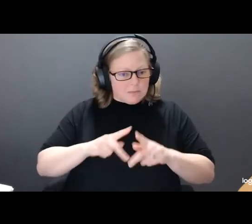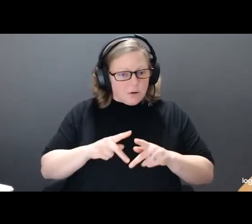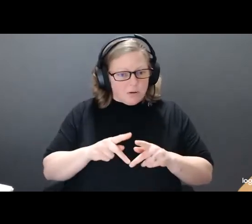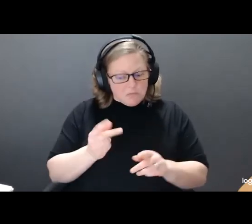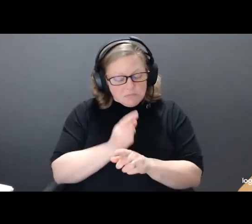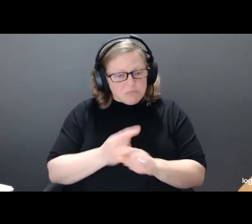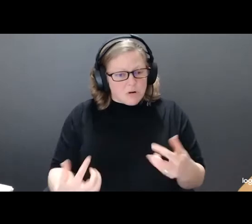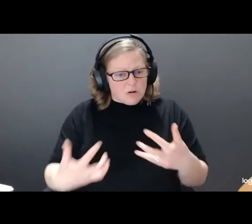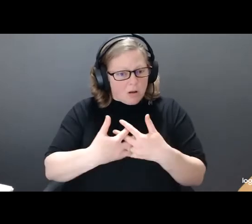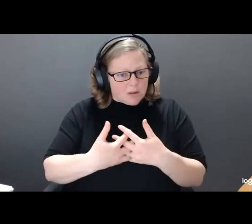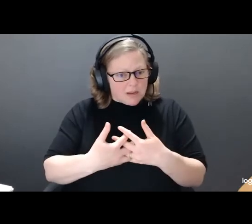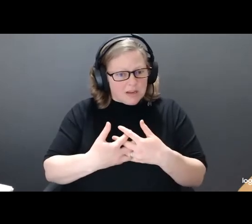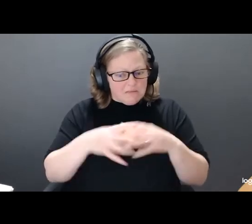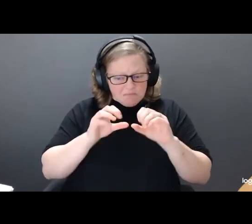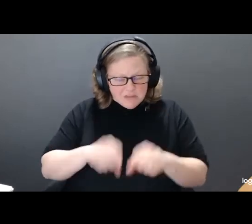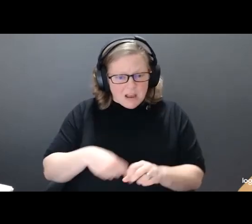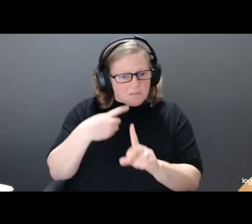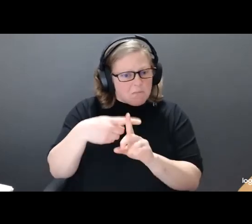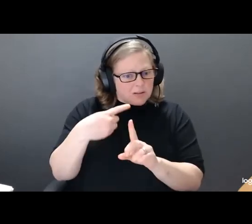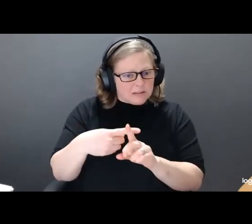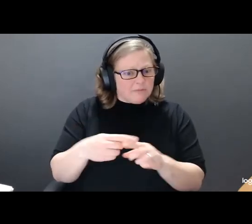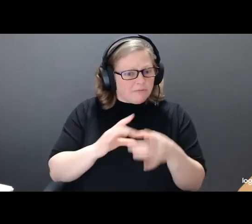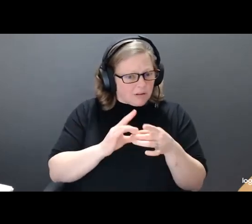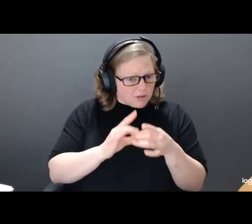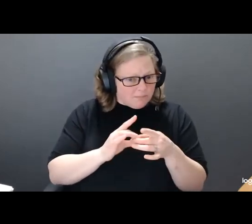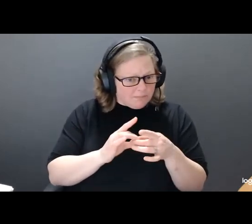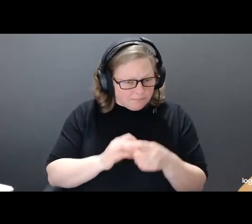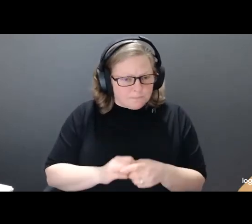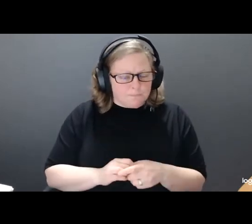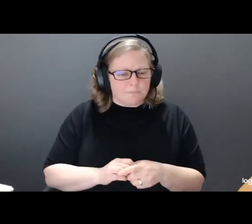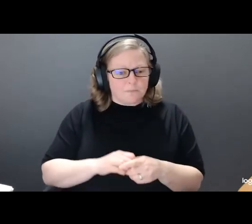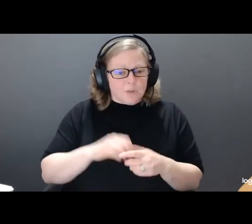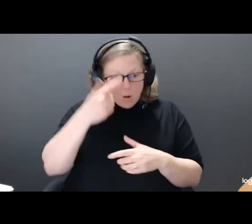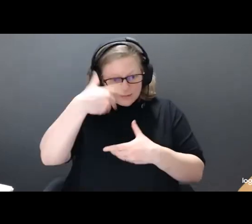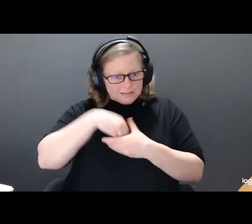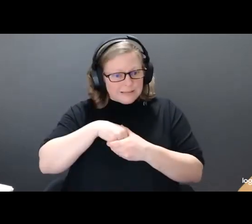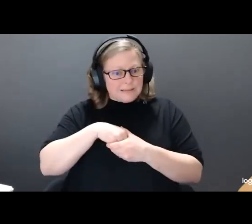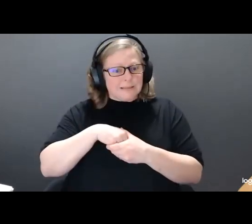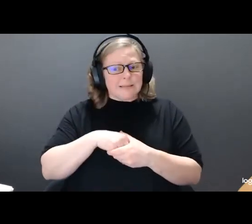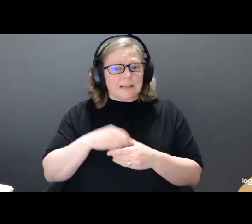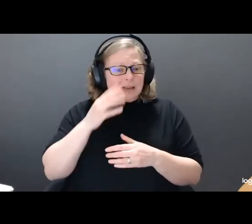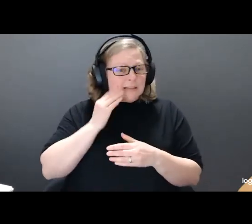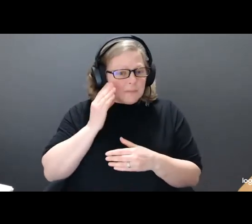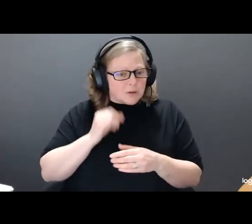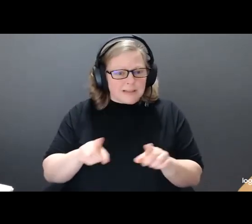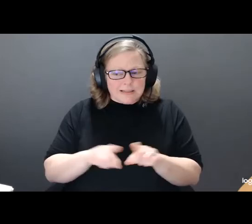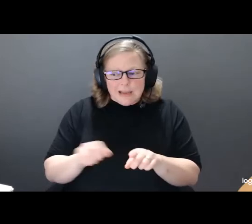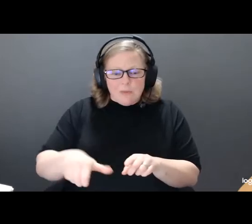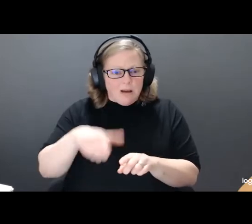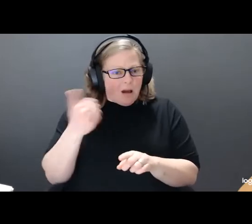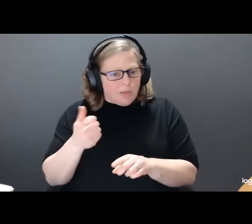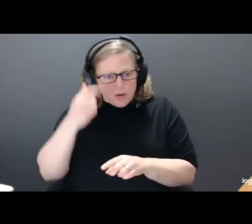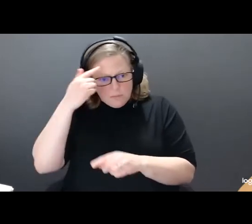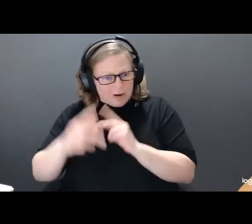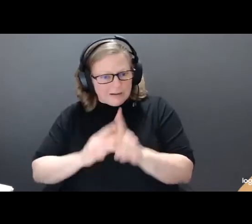relationship as a negative one. The autistic experience, just as the experience of any other neurotype, has both joy and sorrow